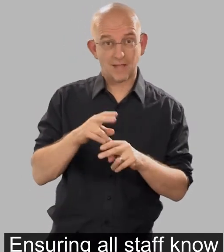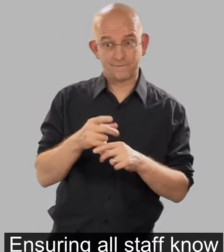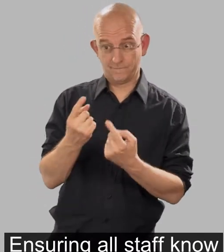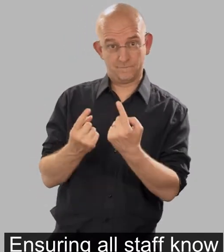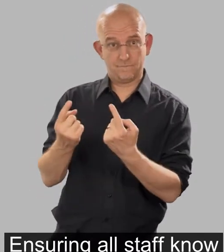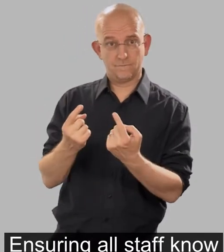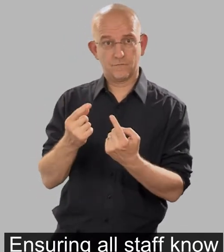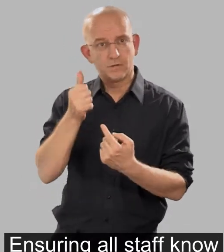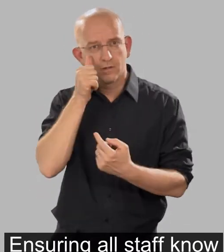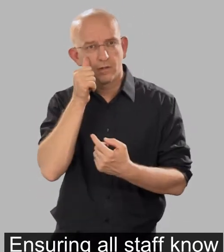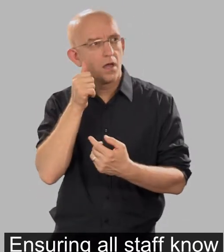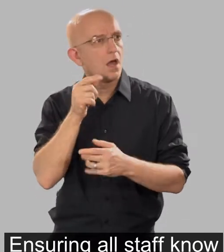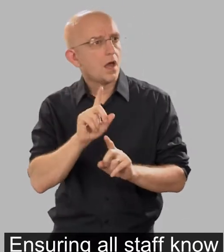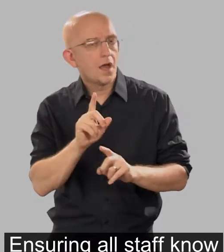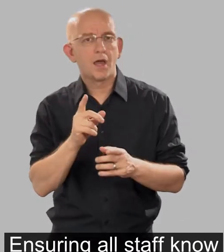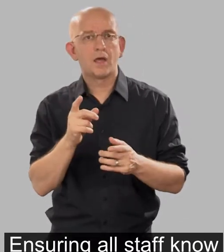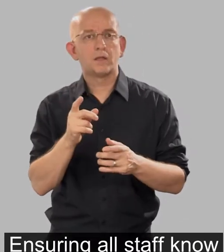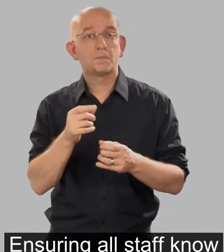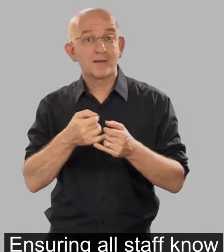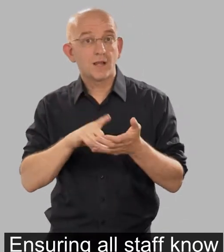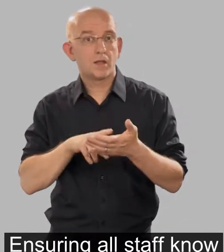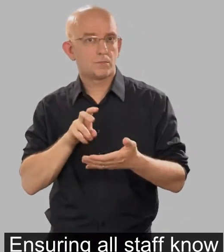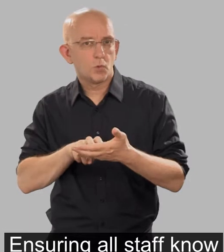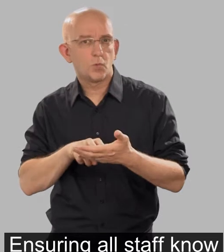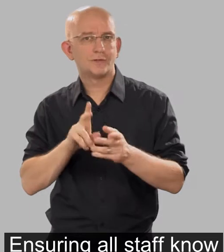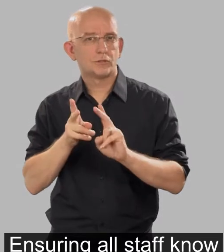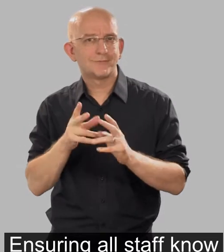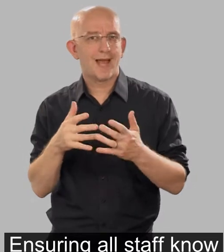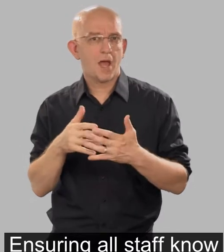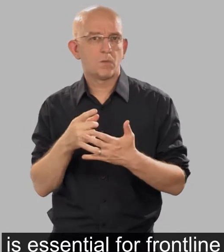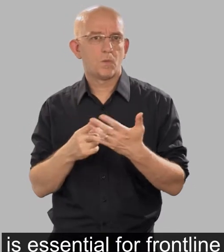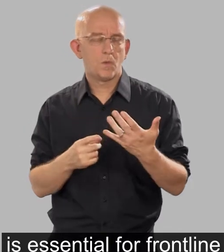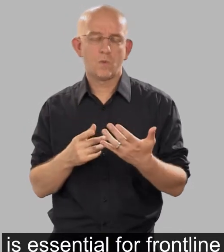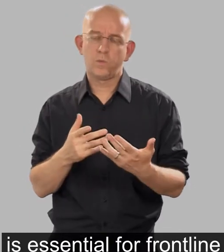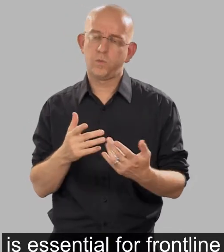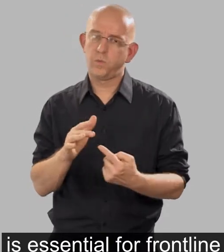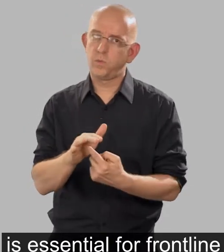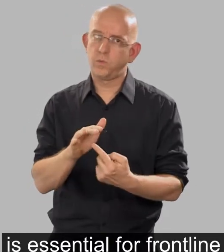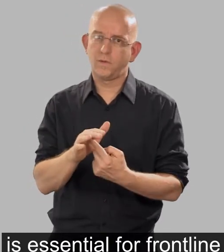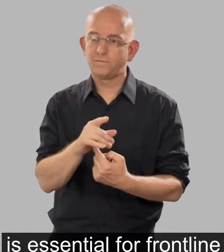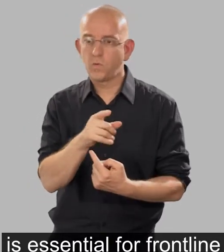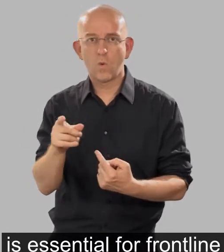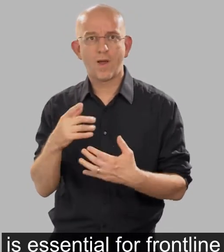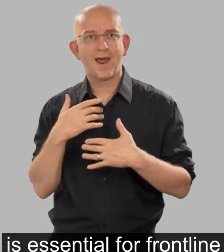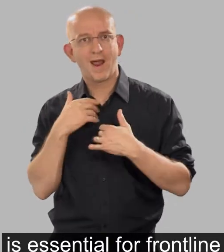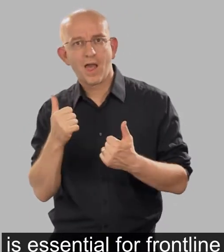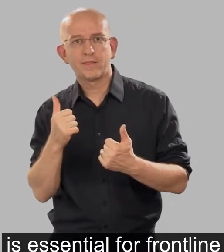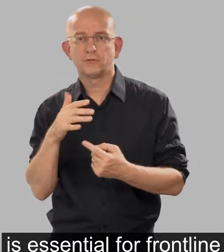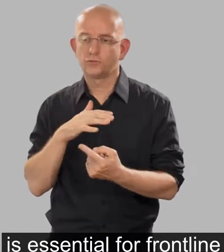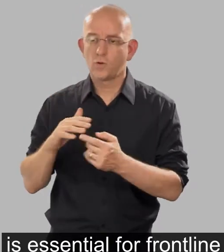Ensuring all staff know how to book BSL interpreters is essential for frontline